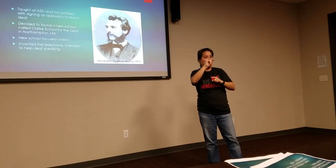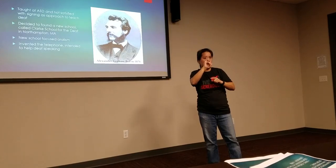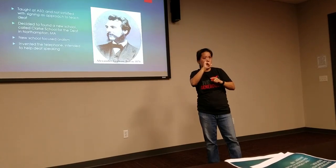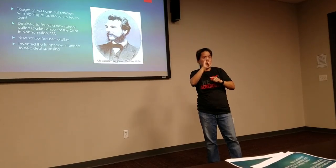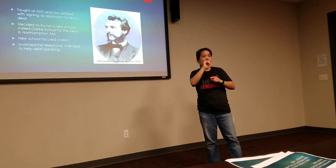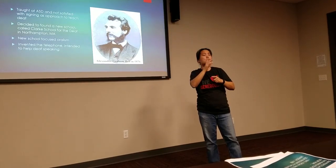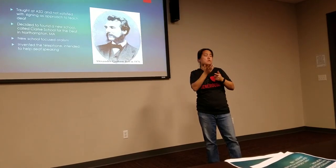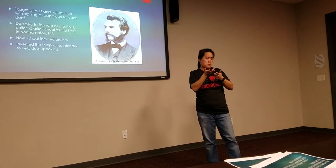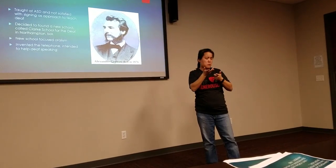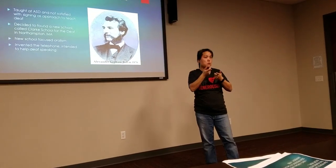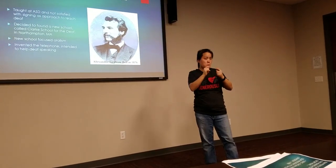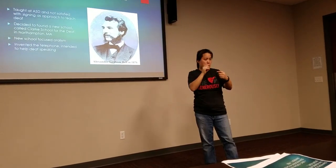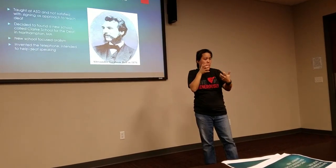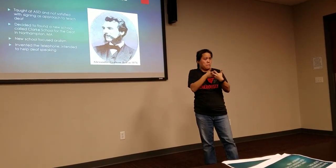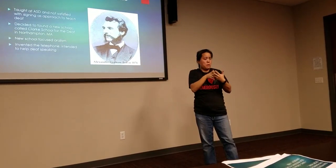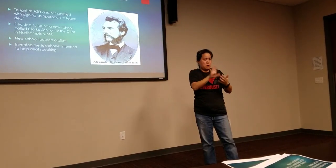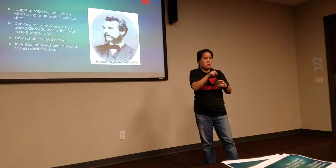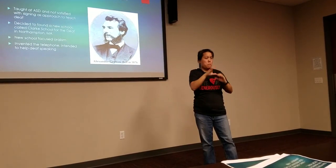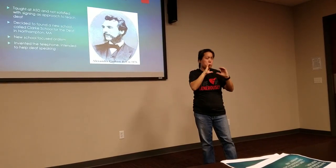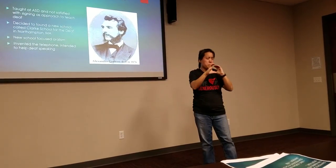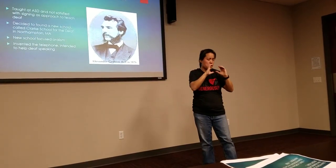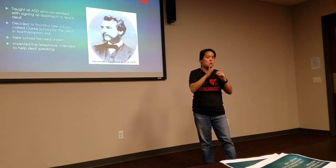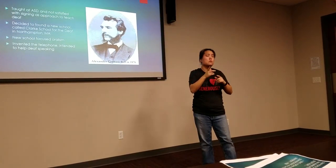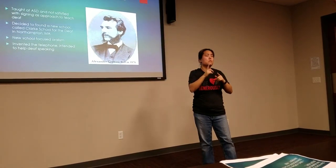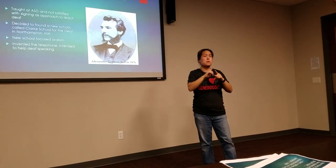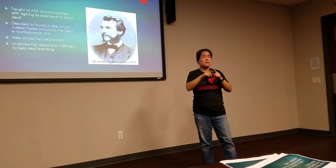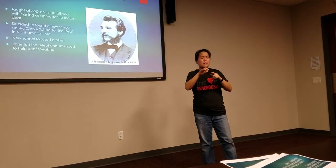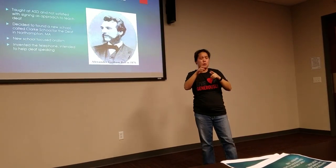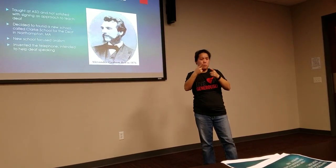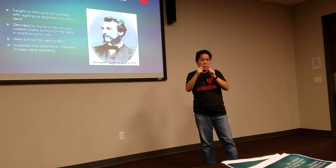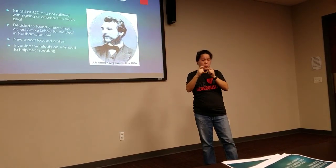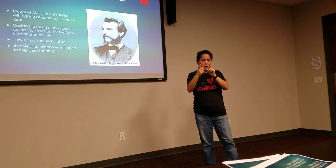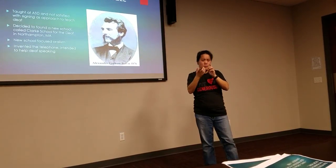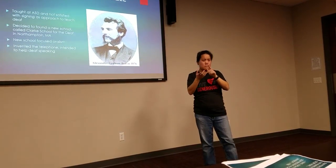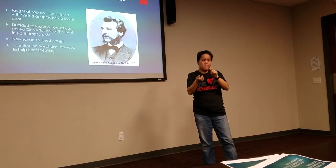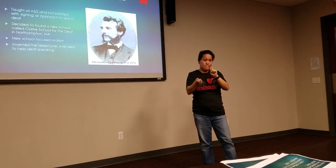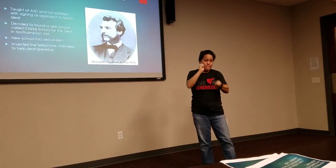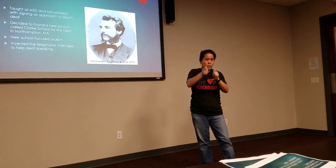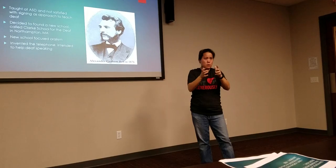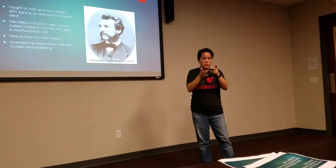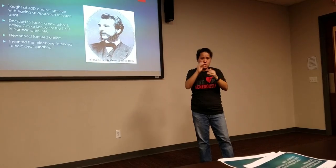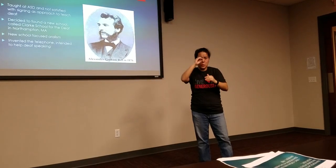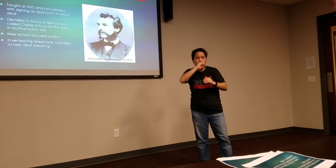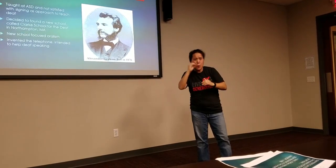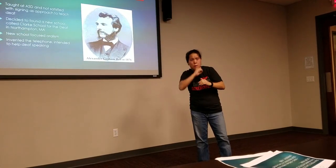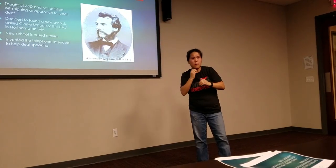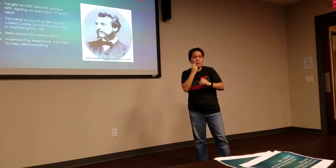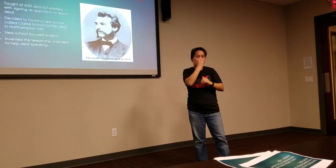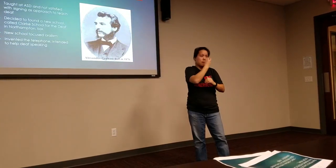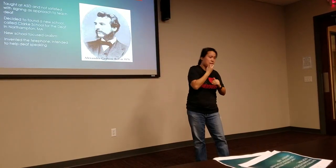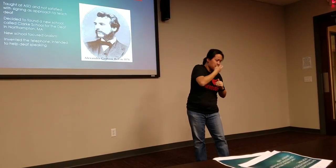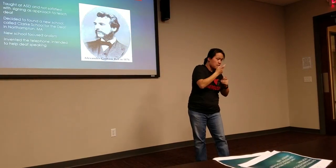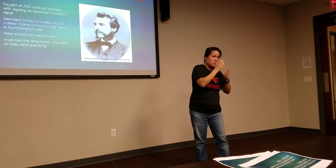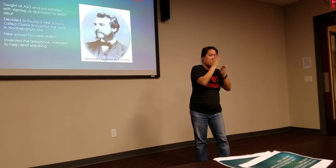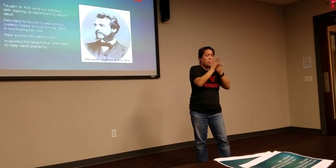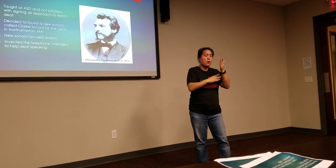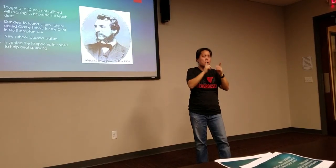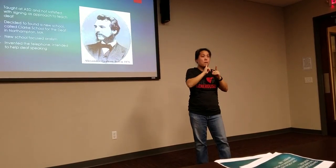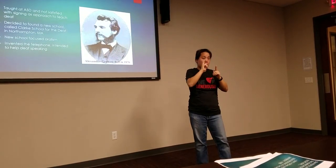And began to develop a piece of equipment that would enable them to hear better or enable communication